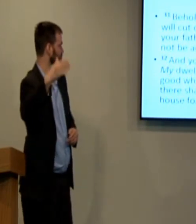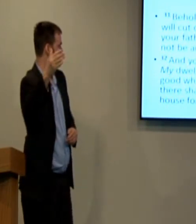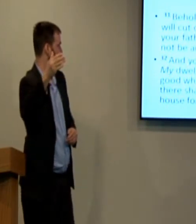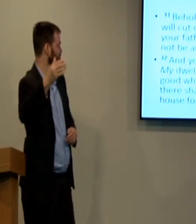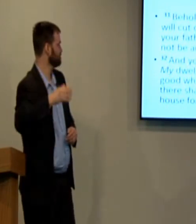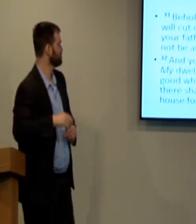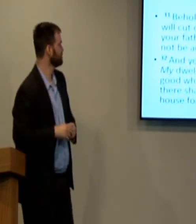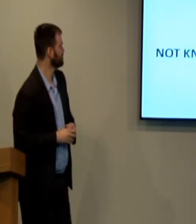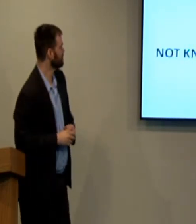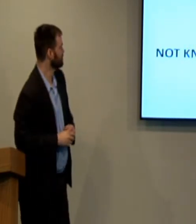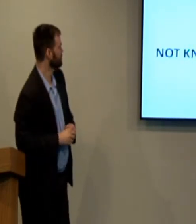So go ahead and read that.